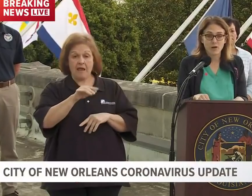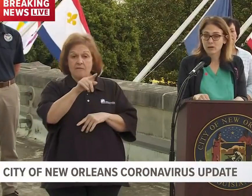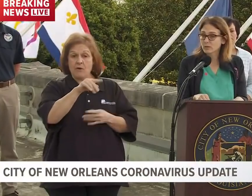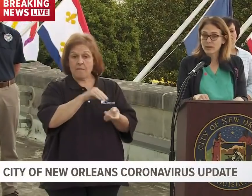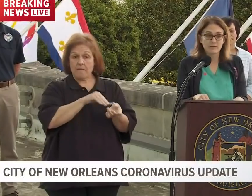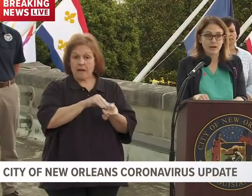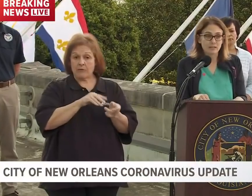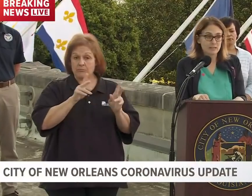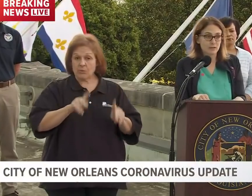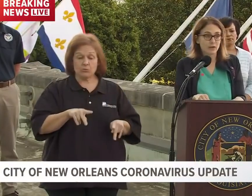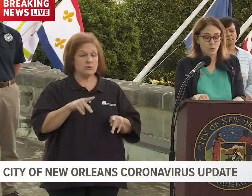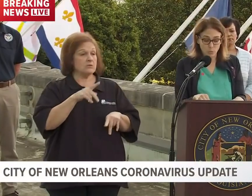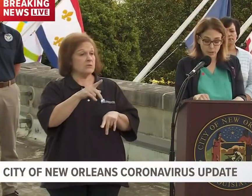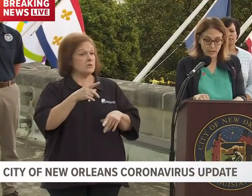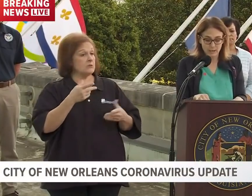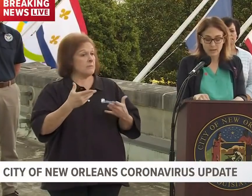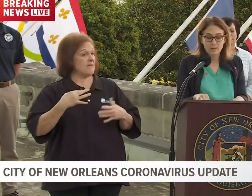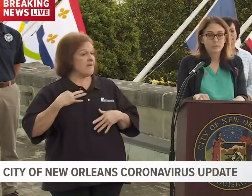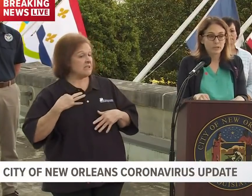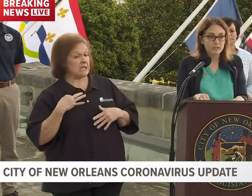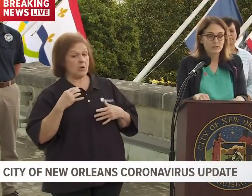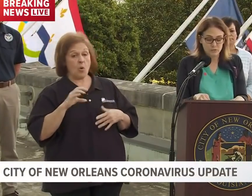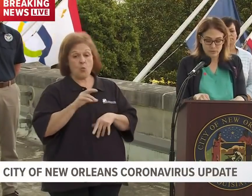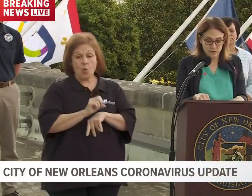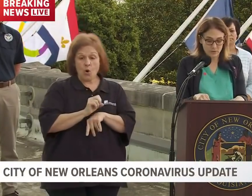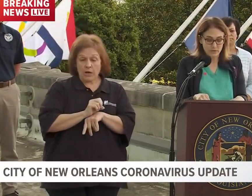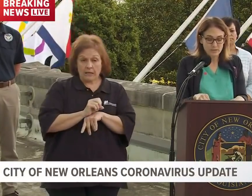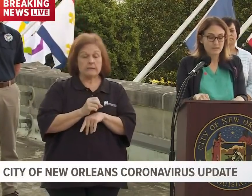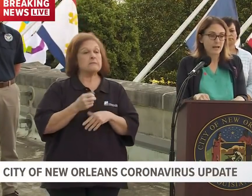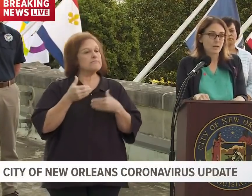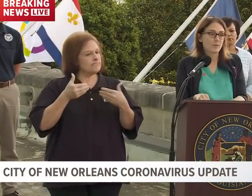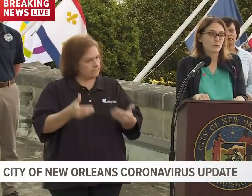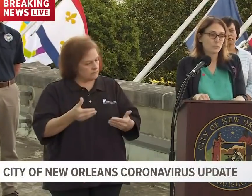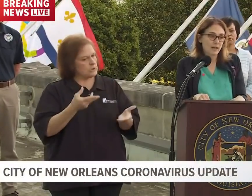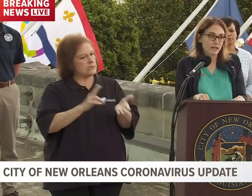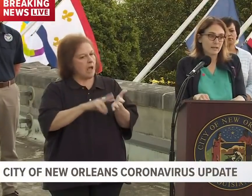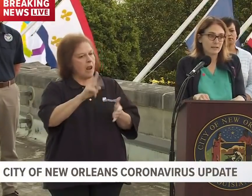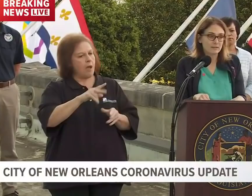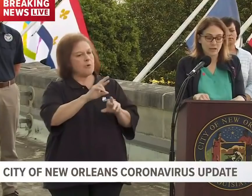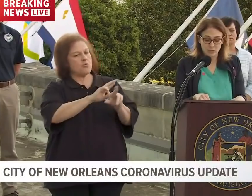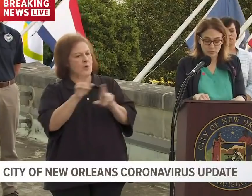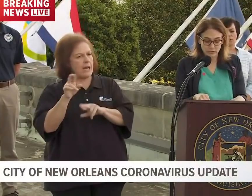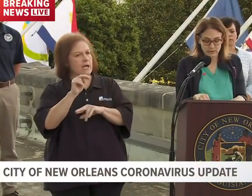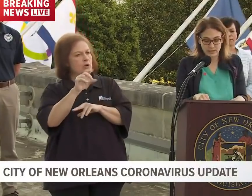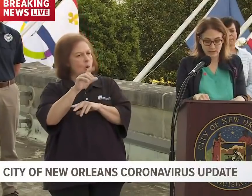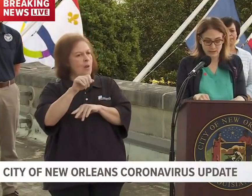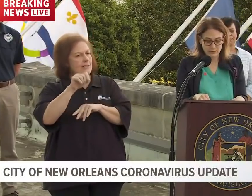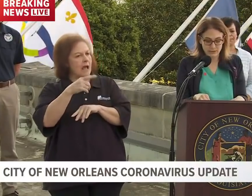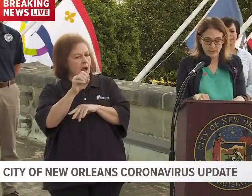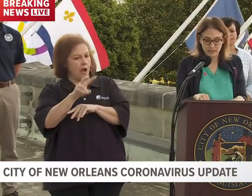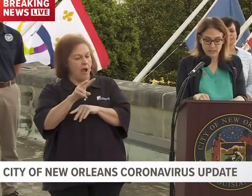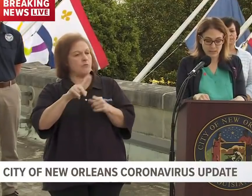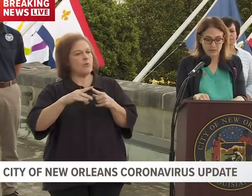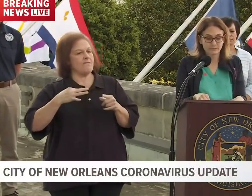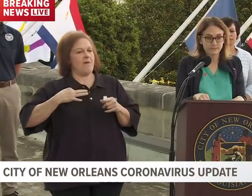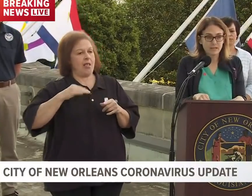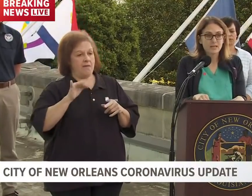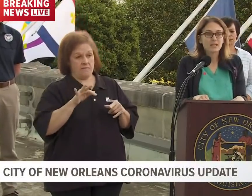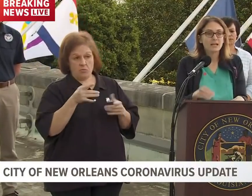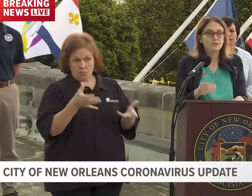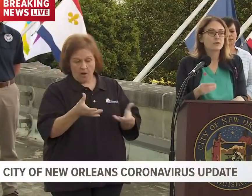and you're not already volunteering or working, please do so. Sign up at ready.nola.gov to volunteer.